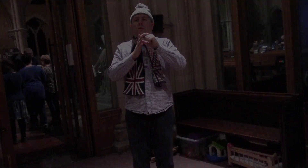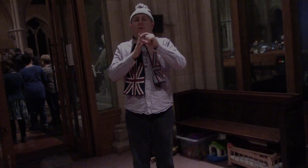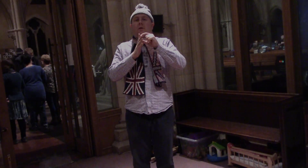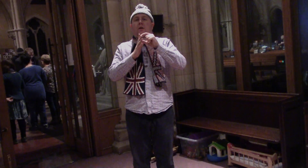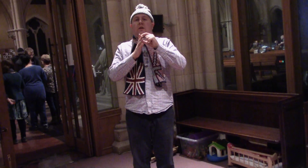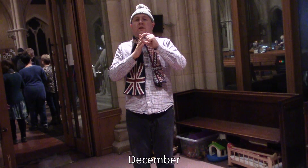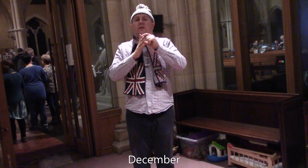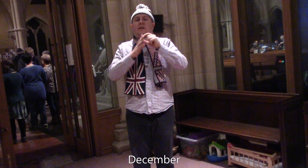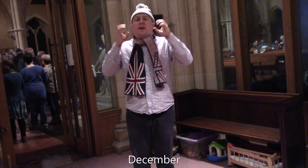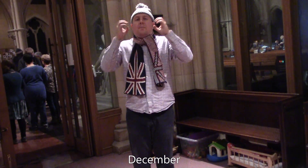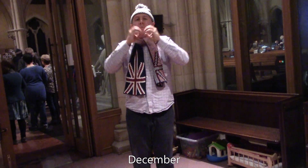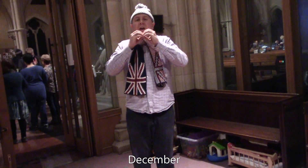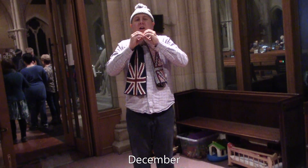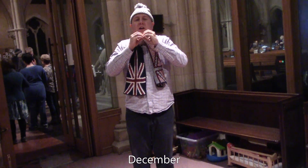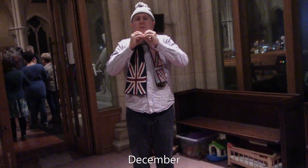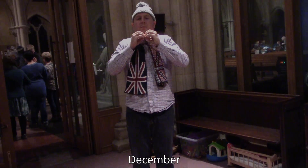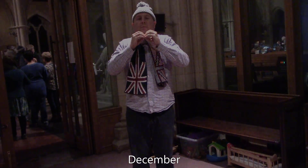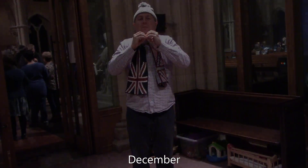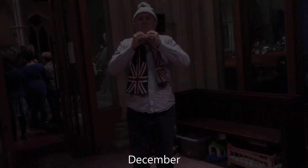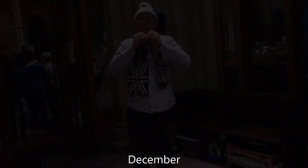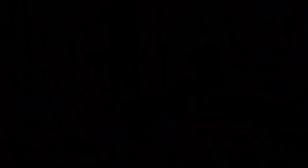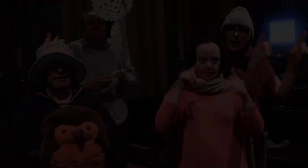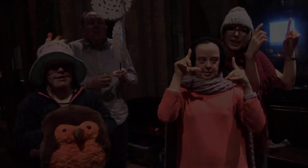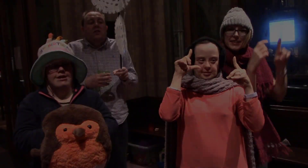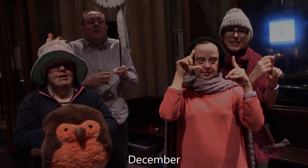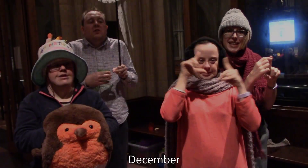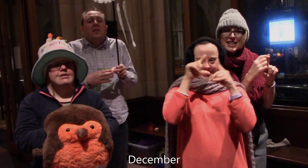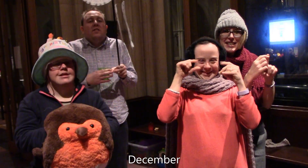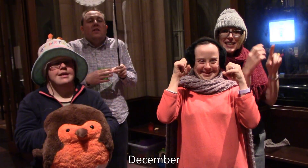December. December.